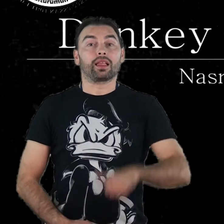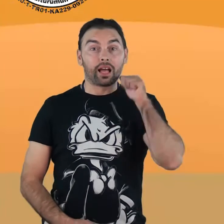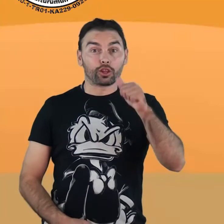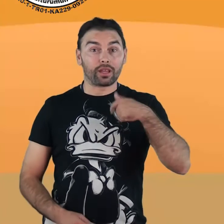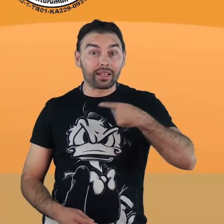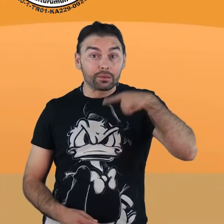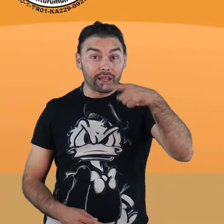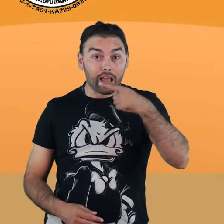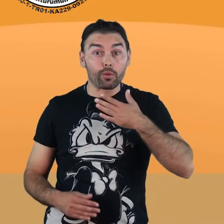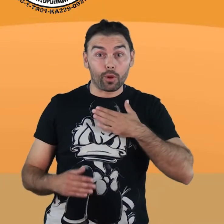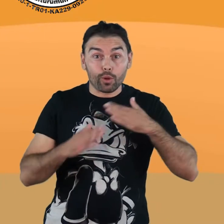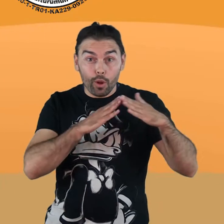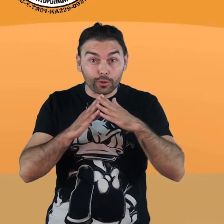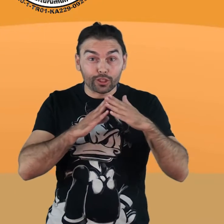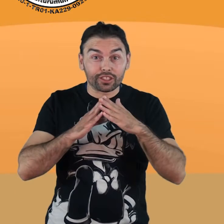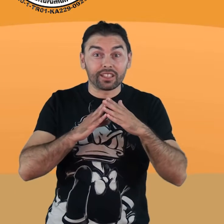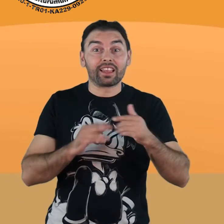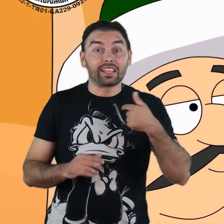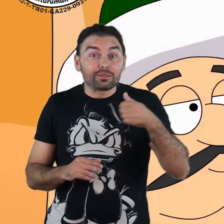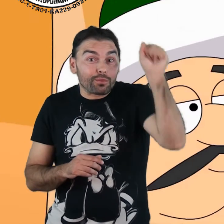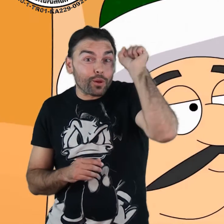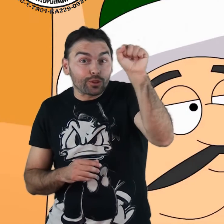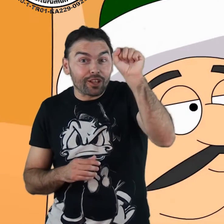One day, Nasettin Hoca's neighbor knocked at his door.